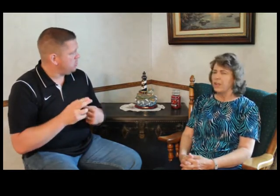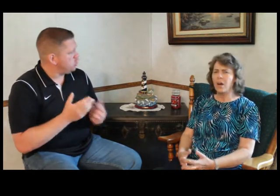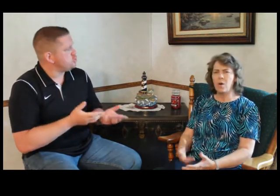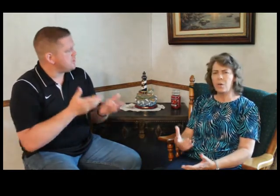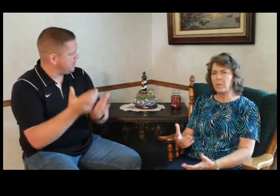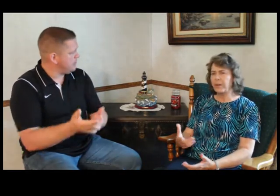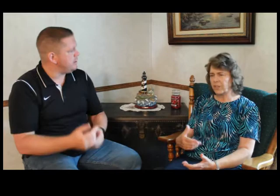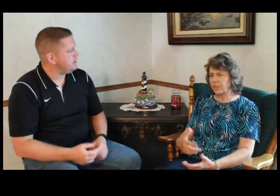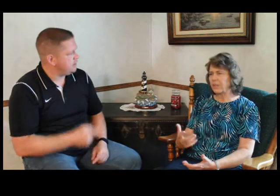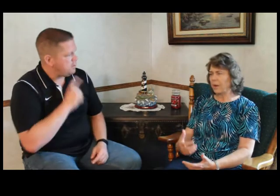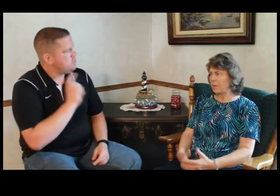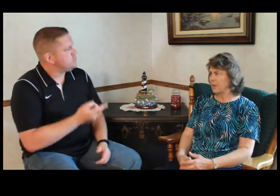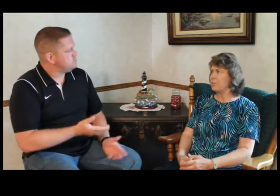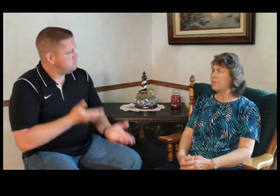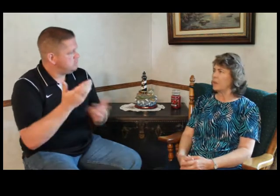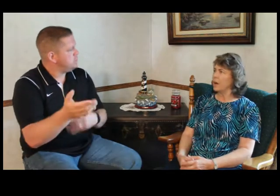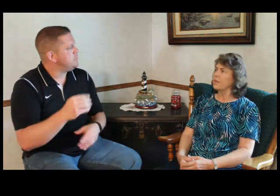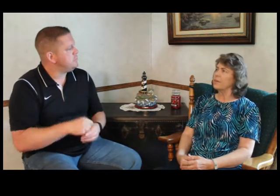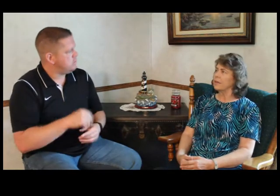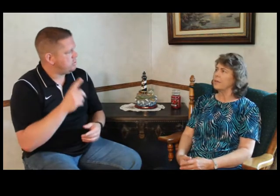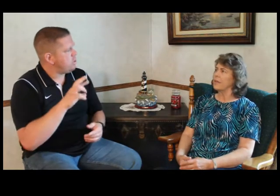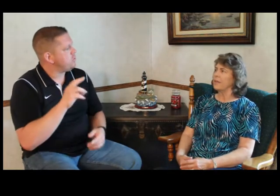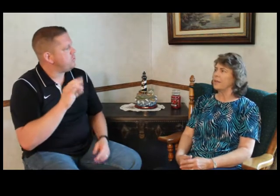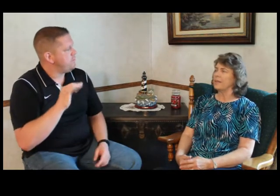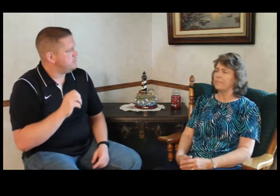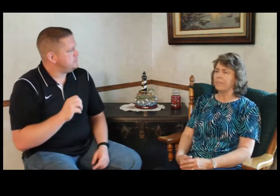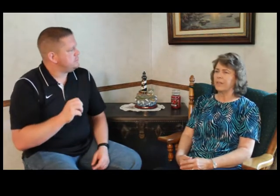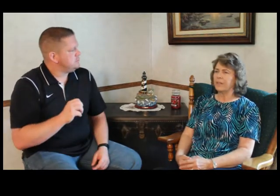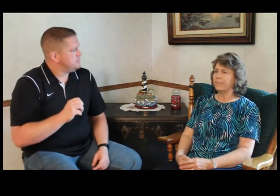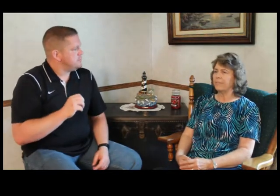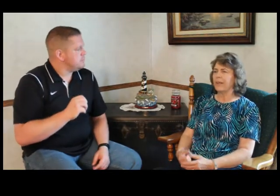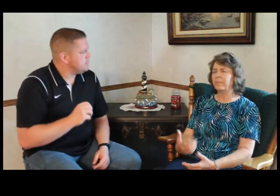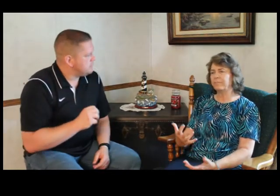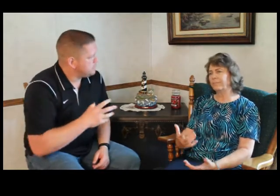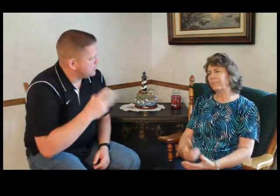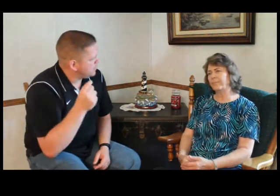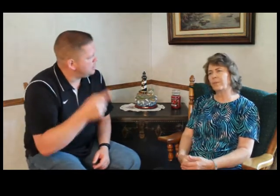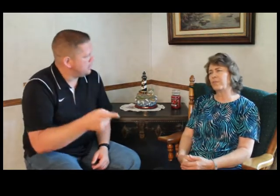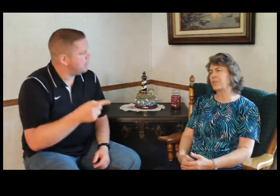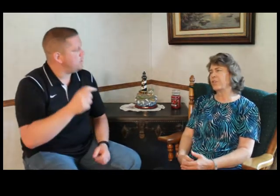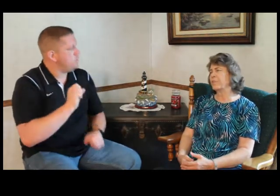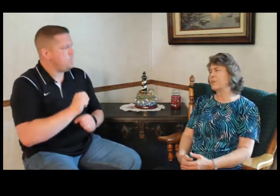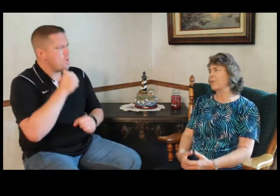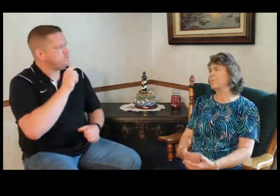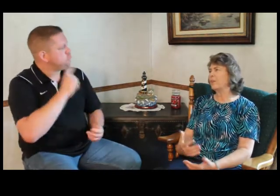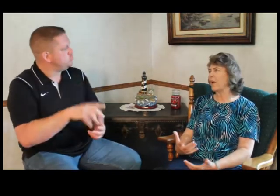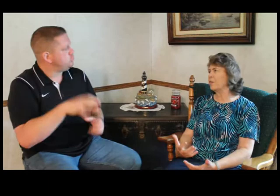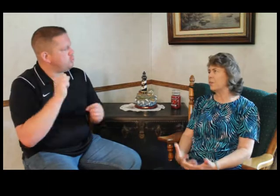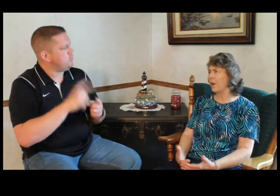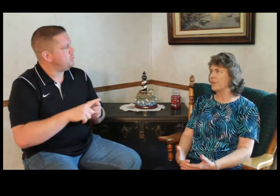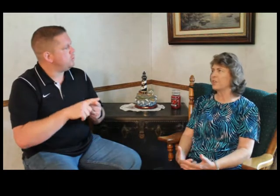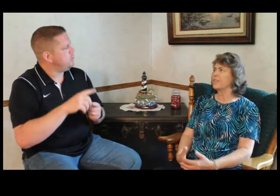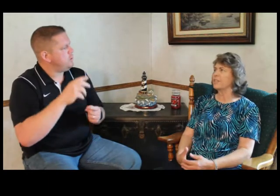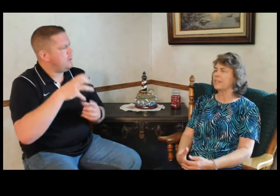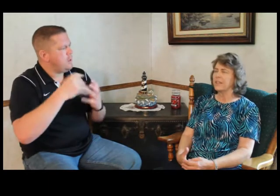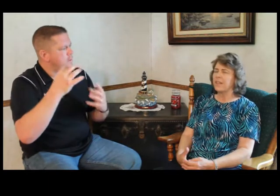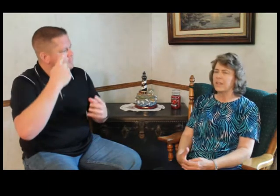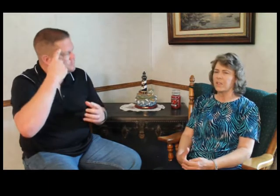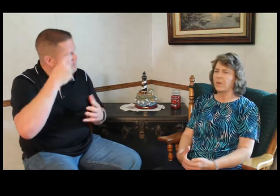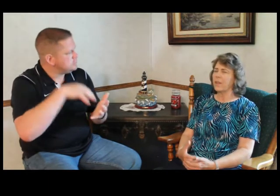No, we just, yeah, we took him to the doctor and they worked for sure. We took him to our neurologist. So they